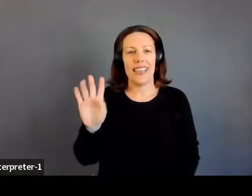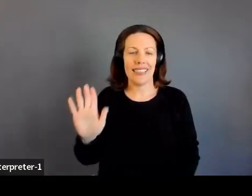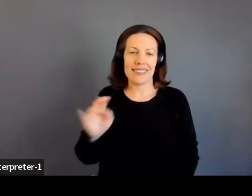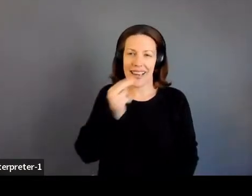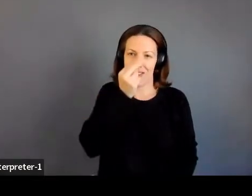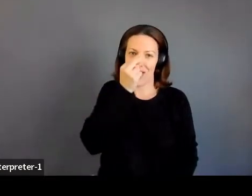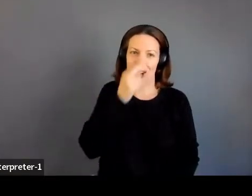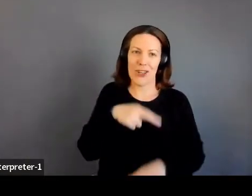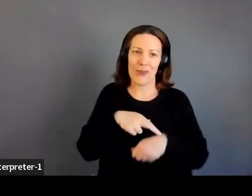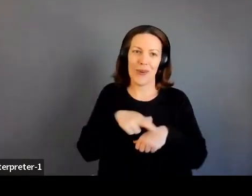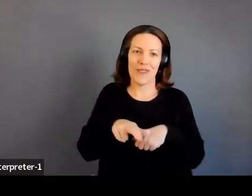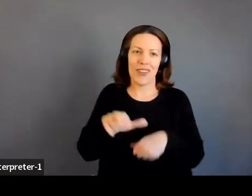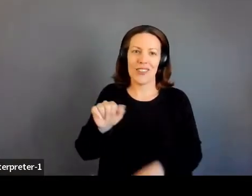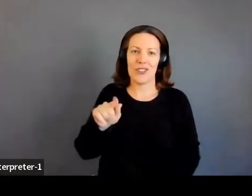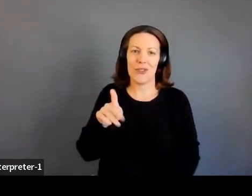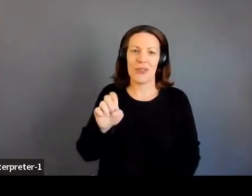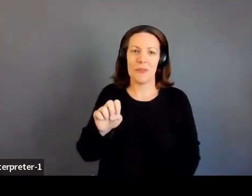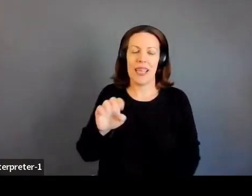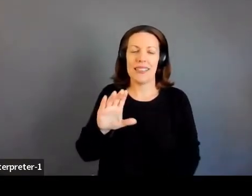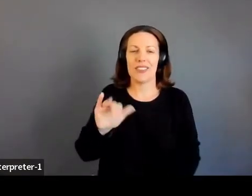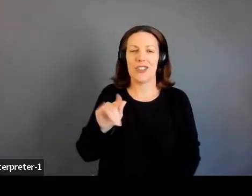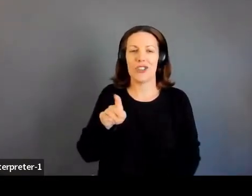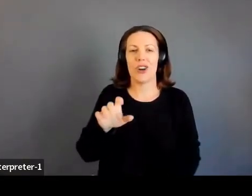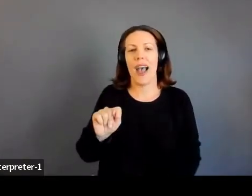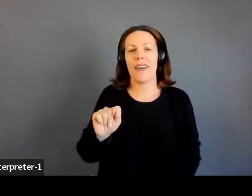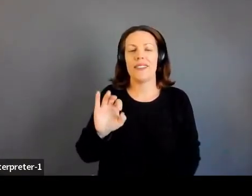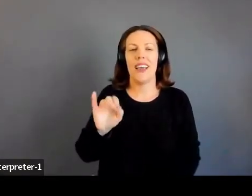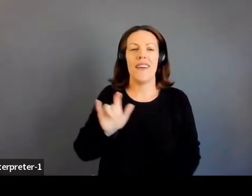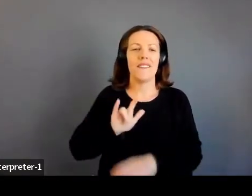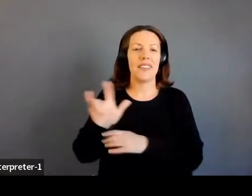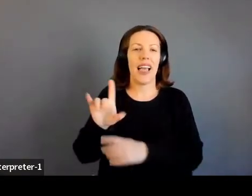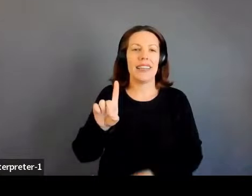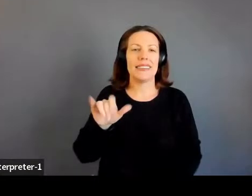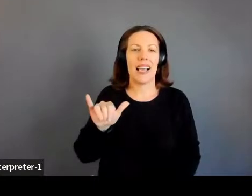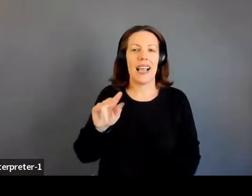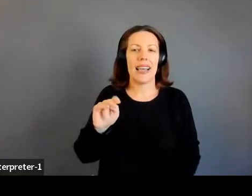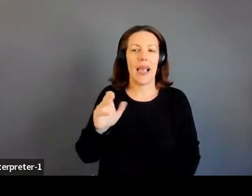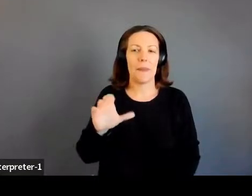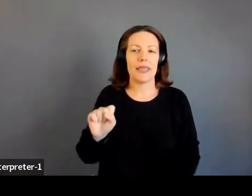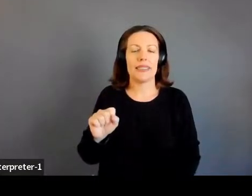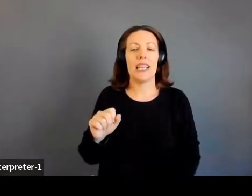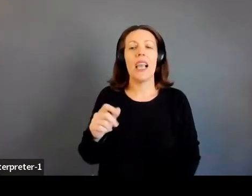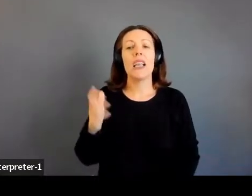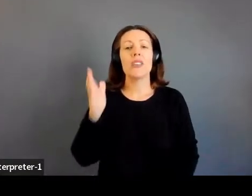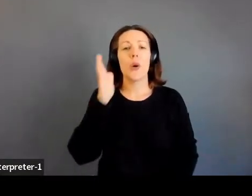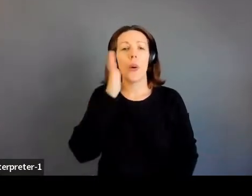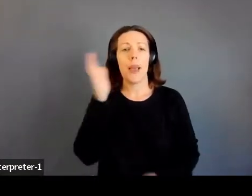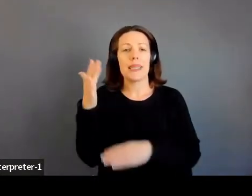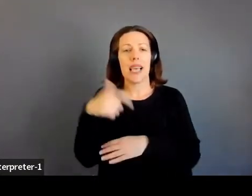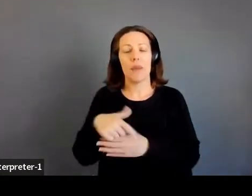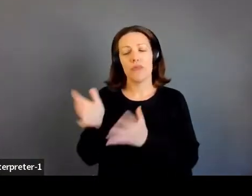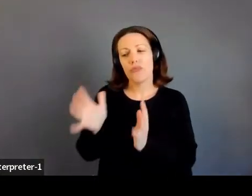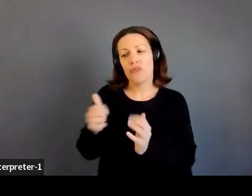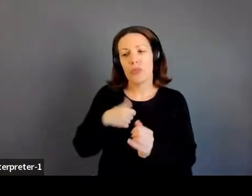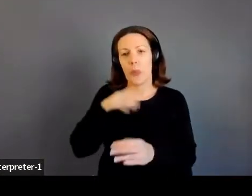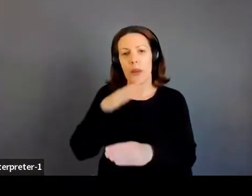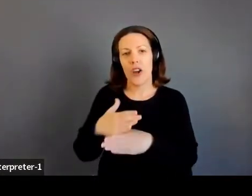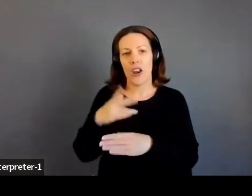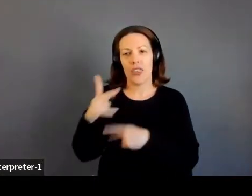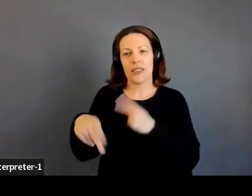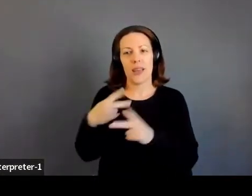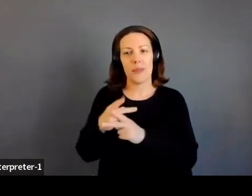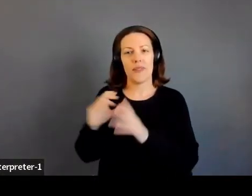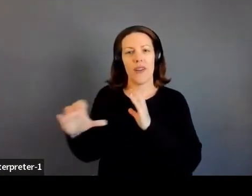you know, spacecraft flight dynamics. And the type of conversations we would have before bedtime. That was one